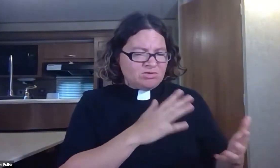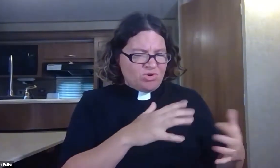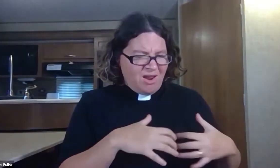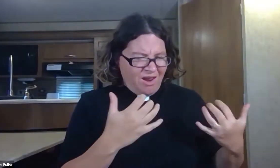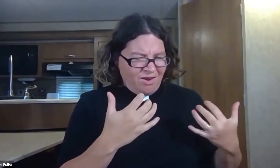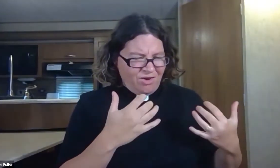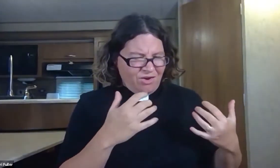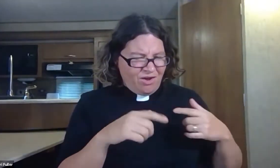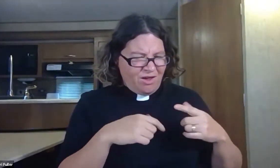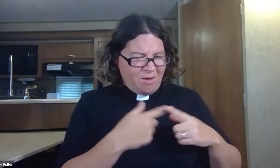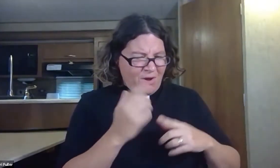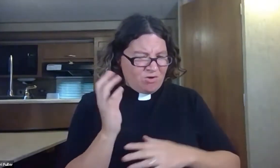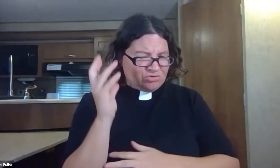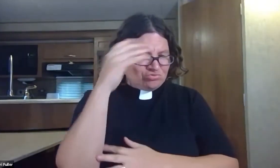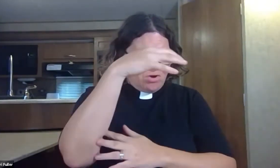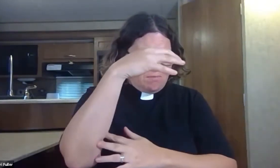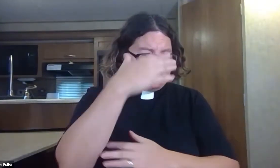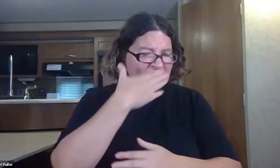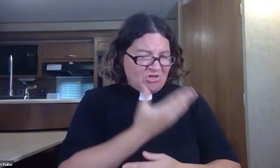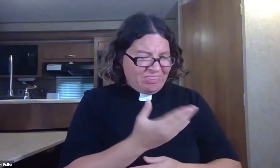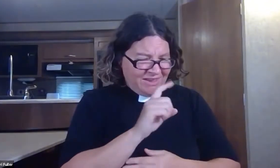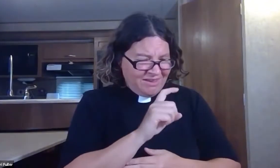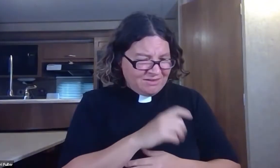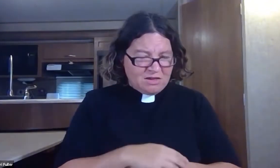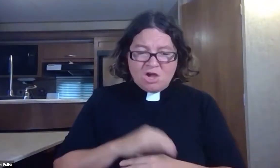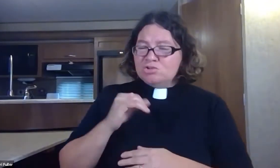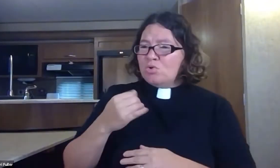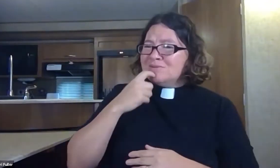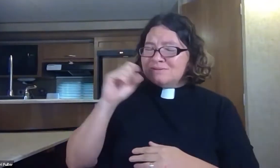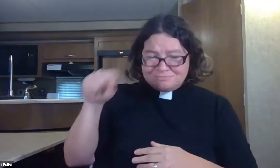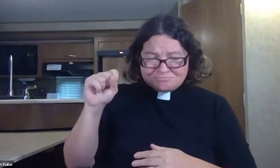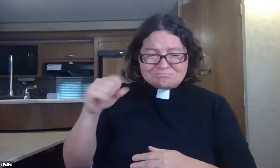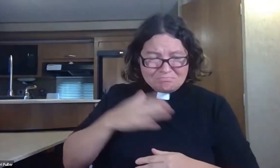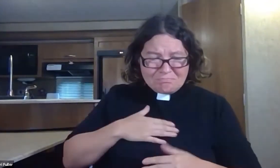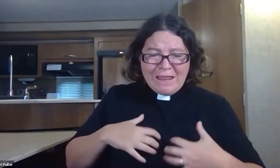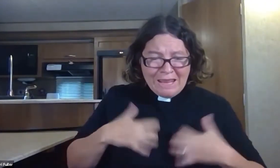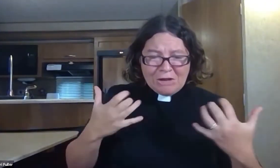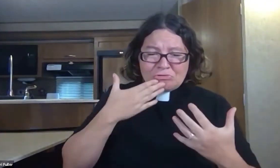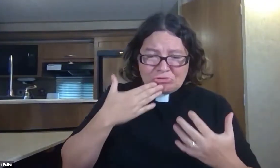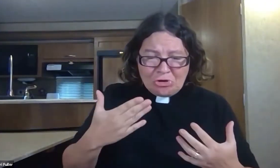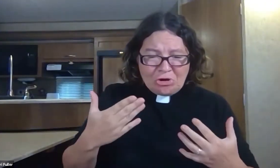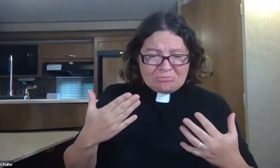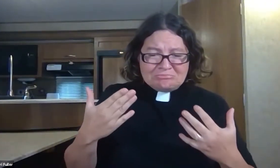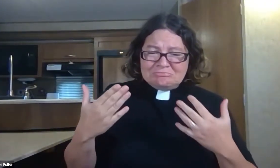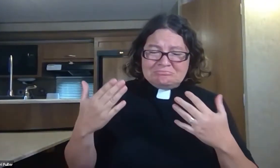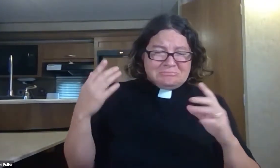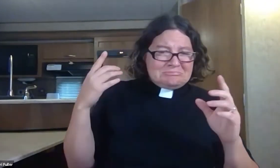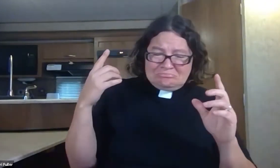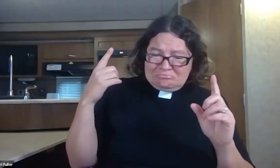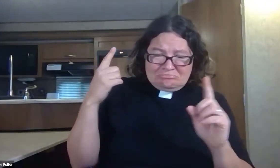God said to Jonah, Is your anger about the shrub a good thing? Jonah said, Yes! My anger is good,